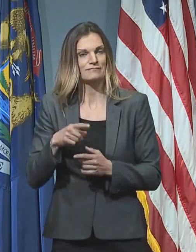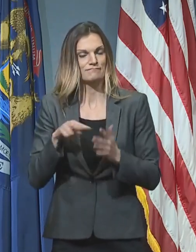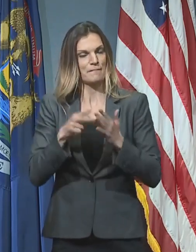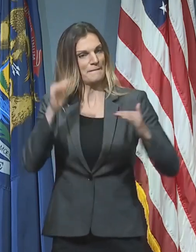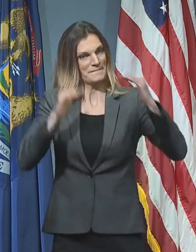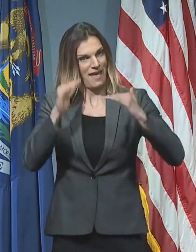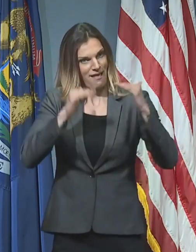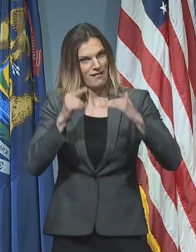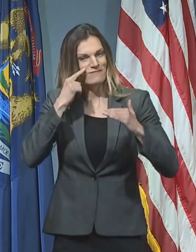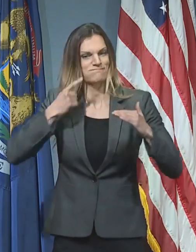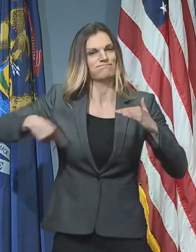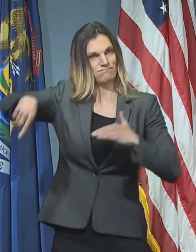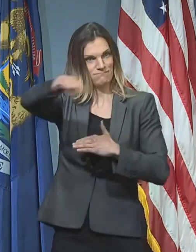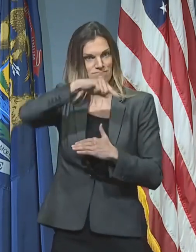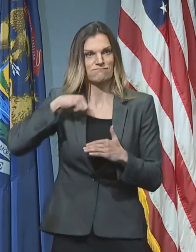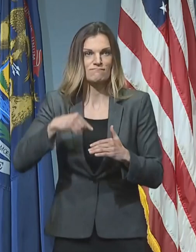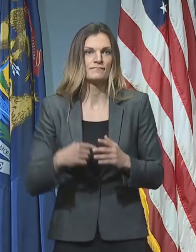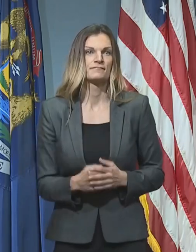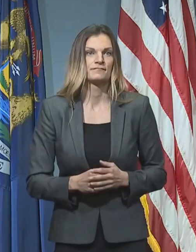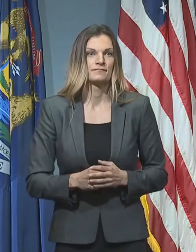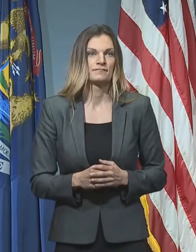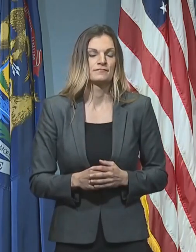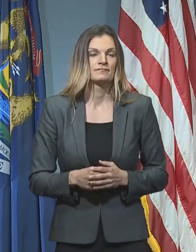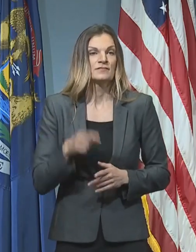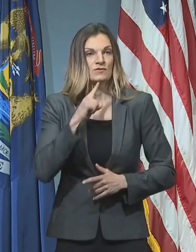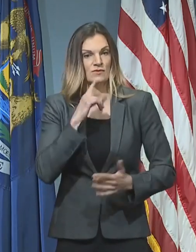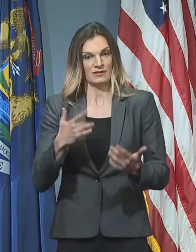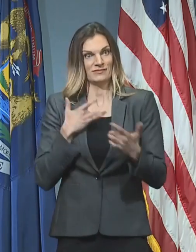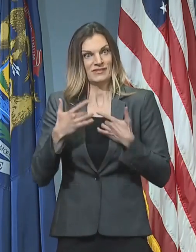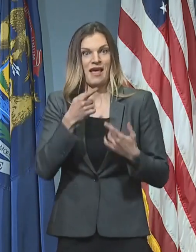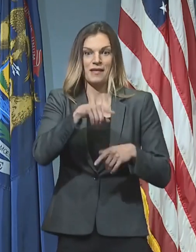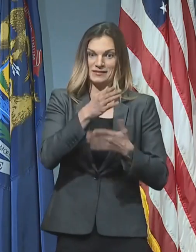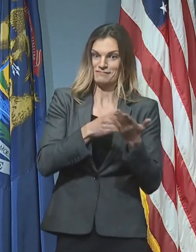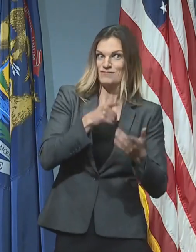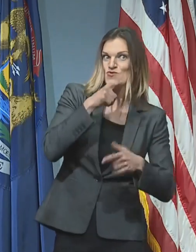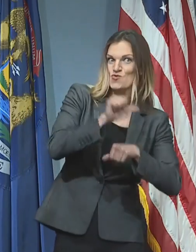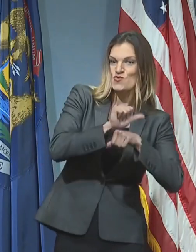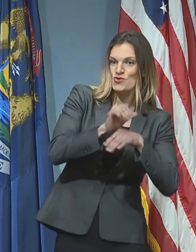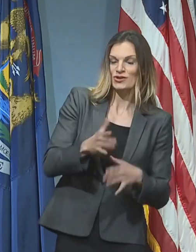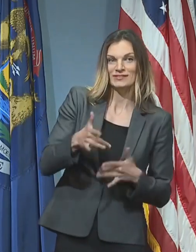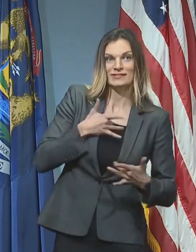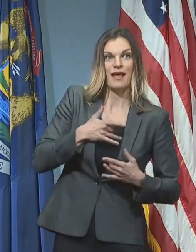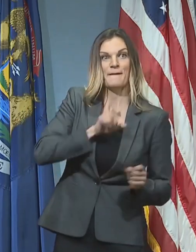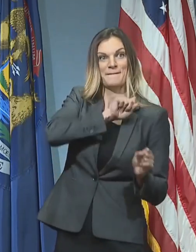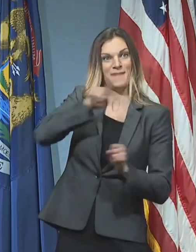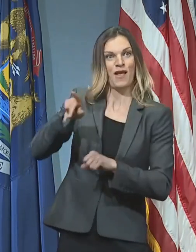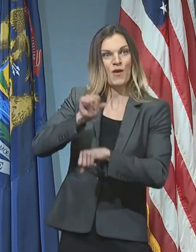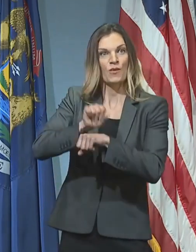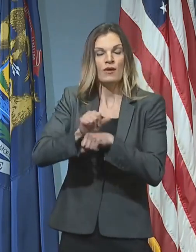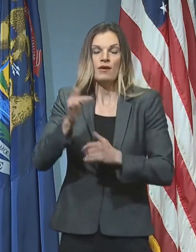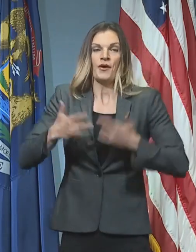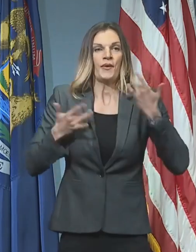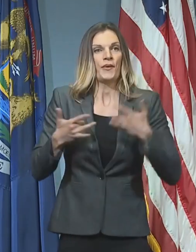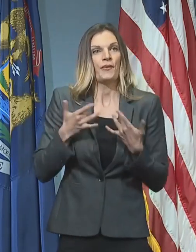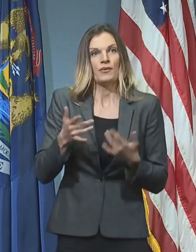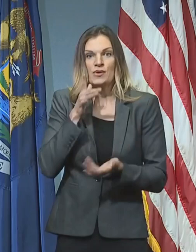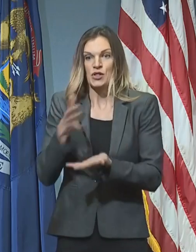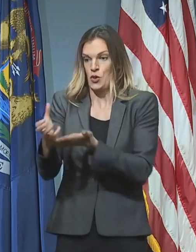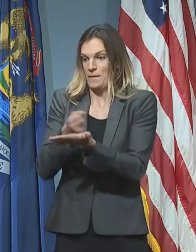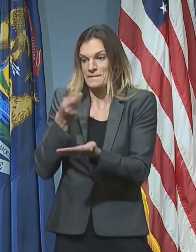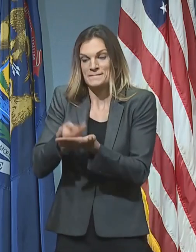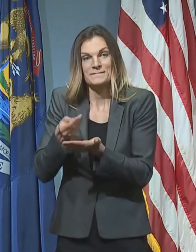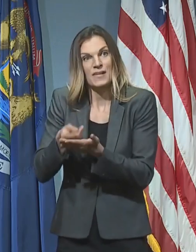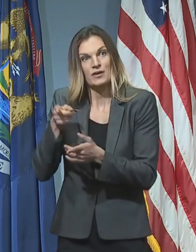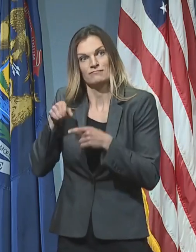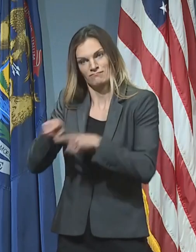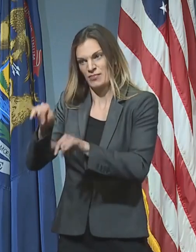The program has also created excitement for our employees coming back to work, allowing them to potentially earn more by participating in